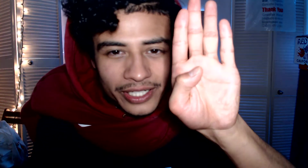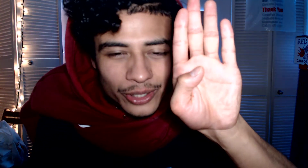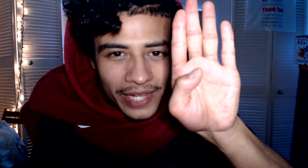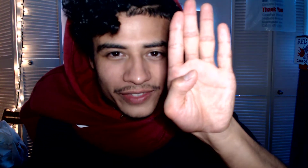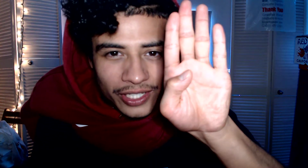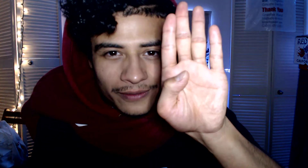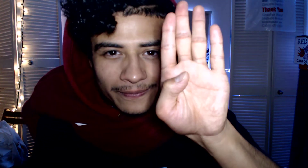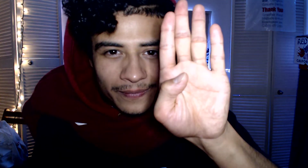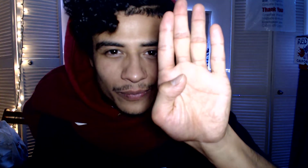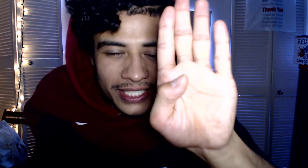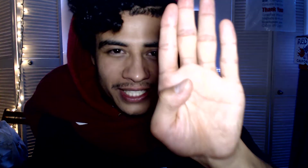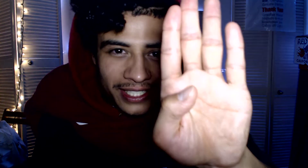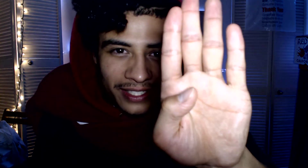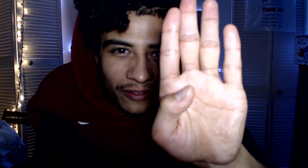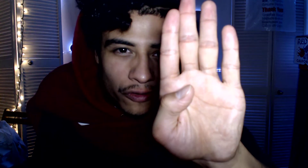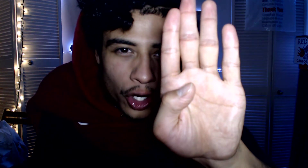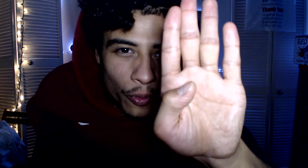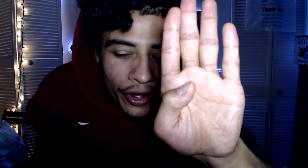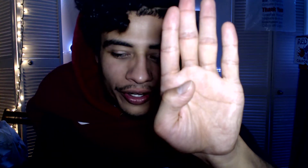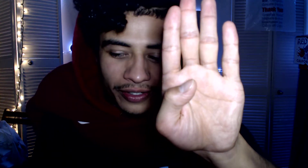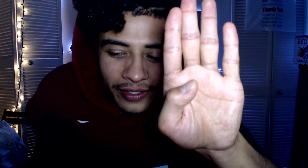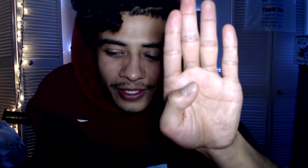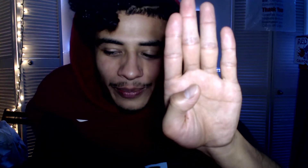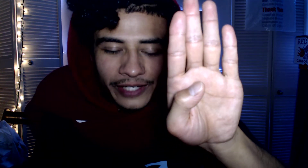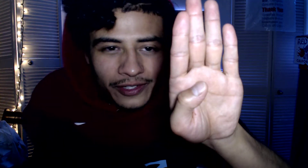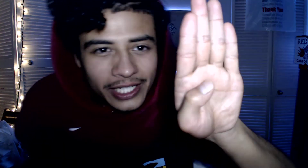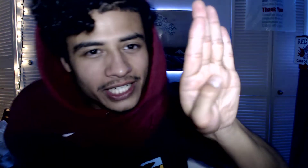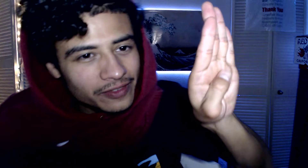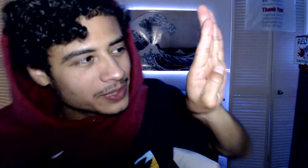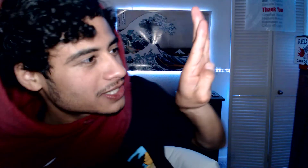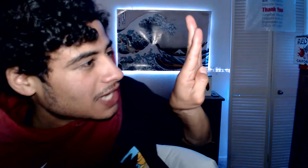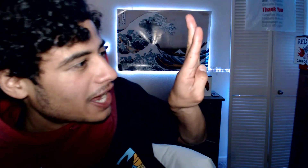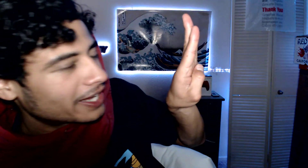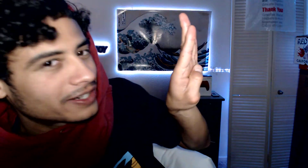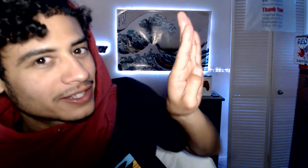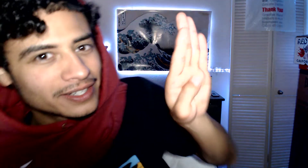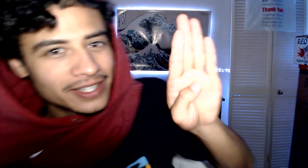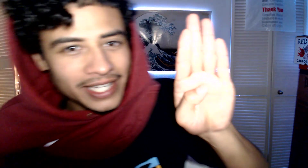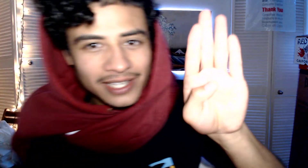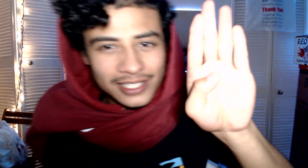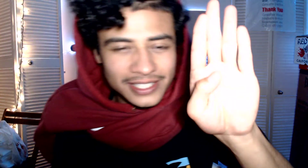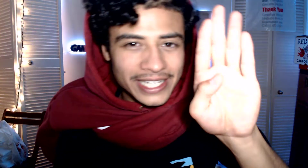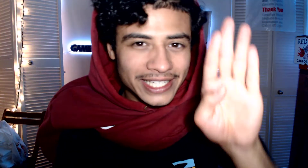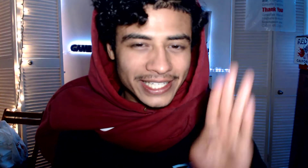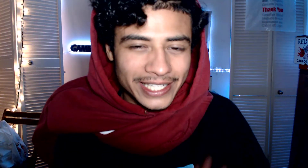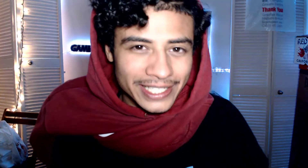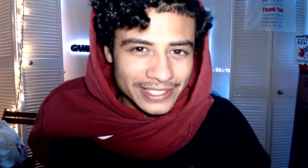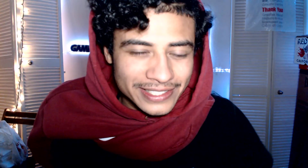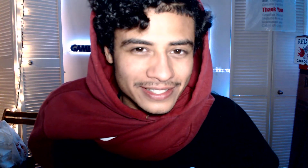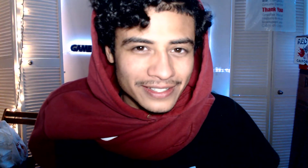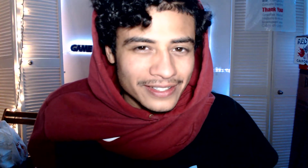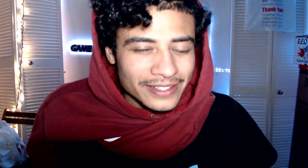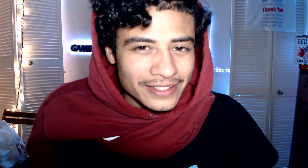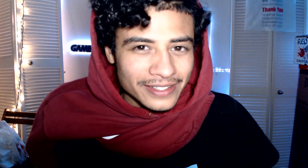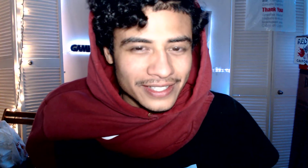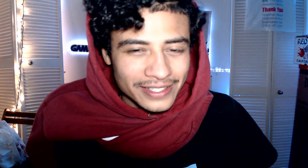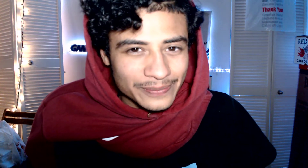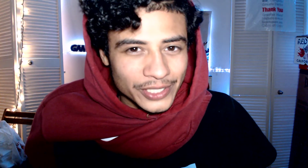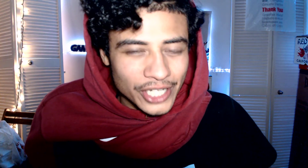you have to present it forward. But if you look at it from the side, it looks like it is, you know,